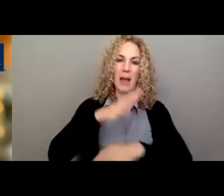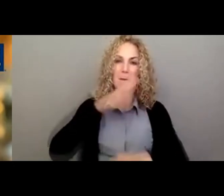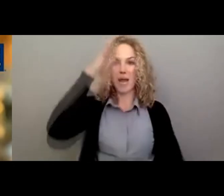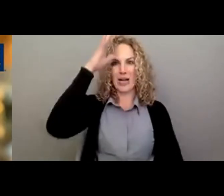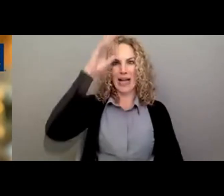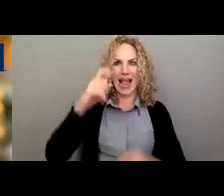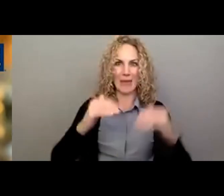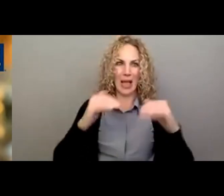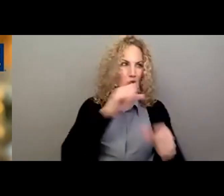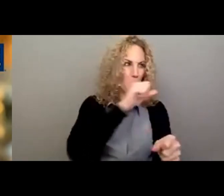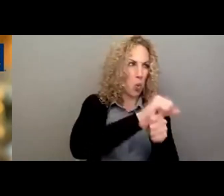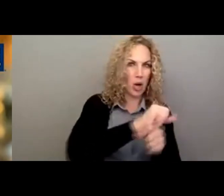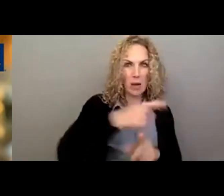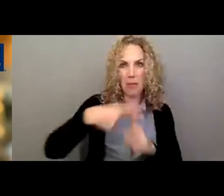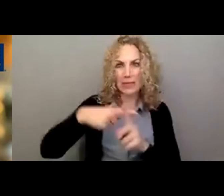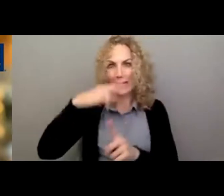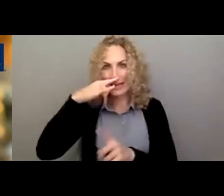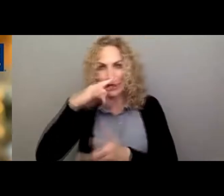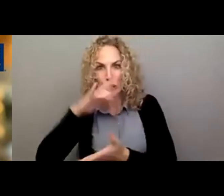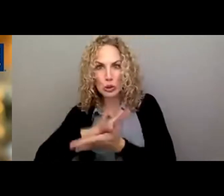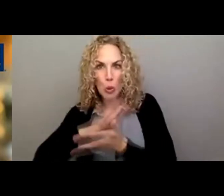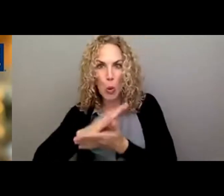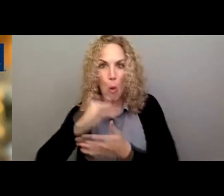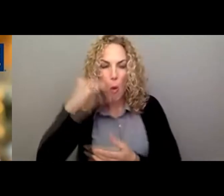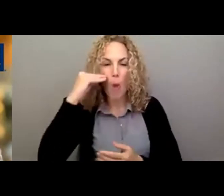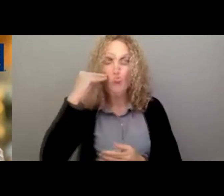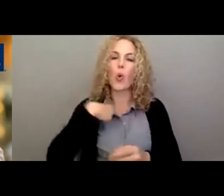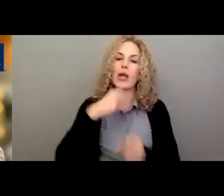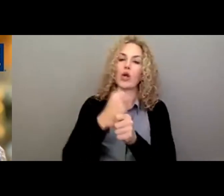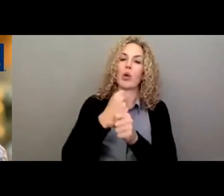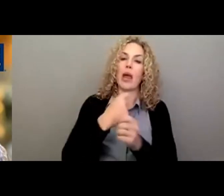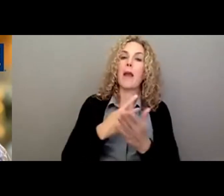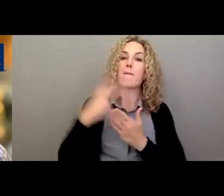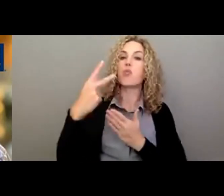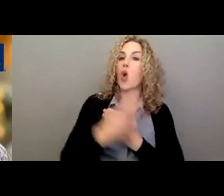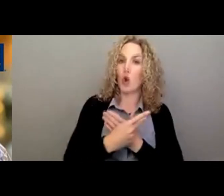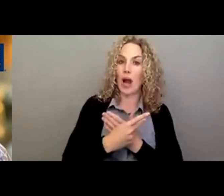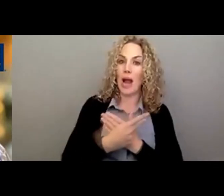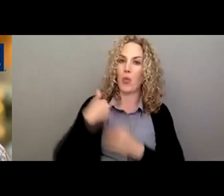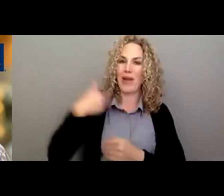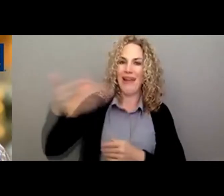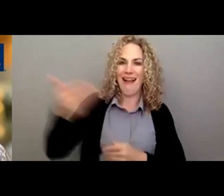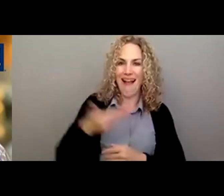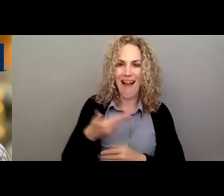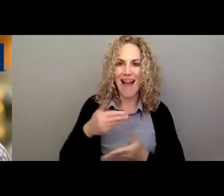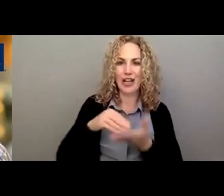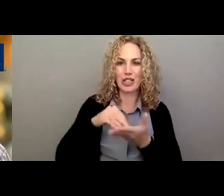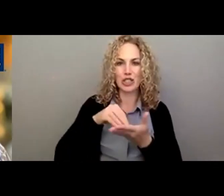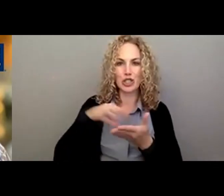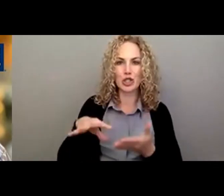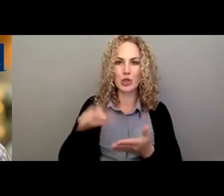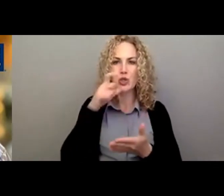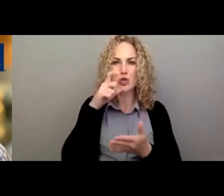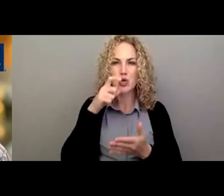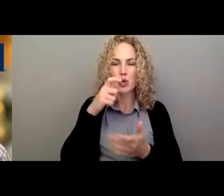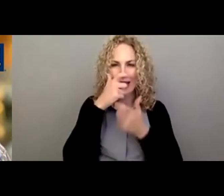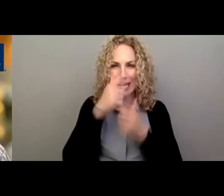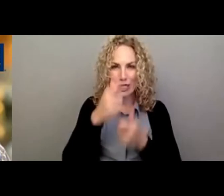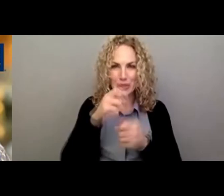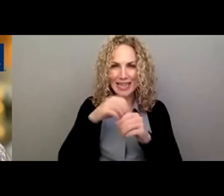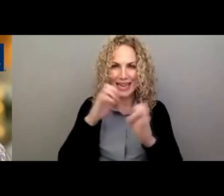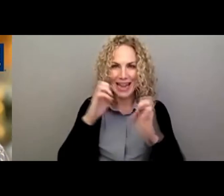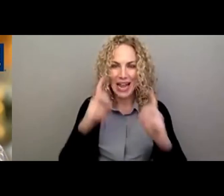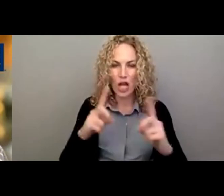balance all these things. So we created a program where we hired students that were interested in education to